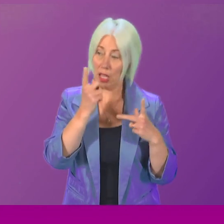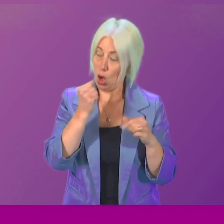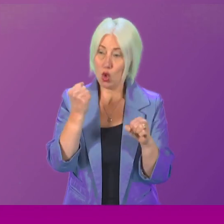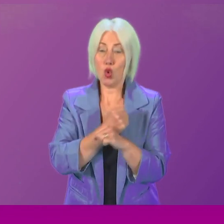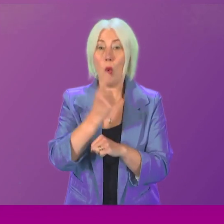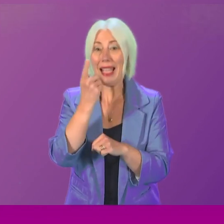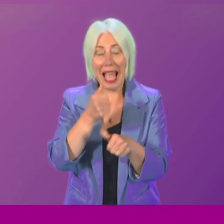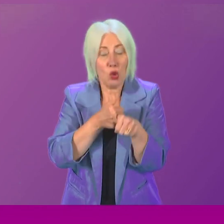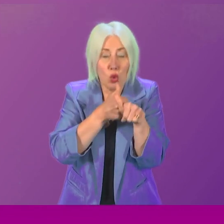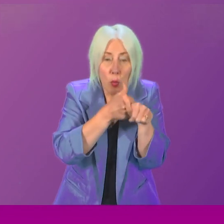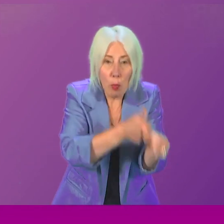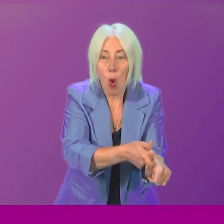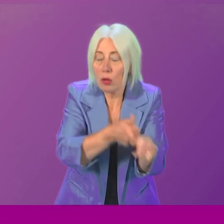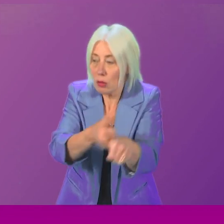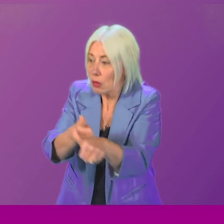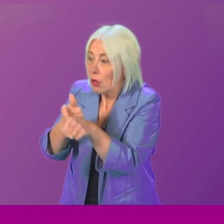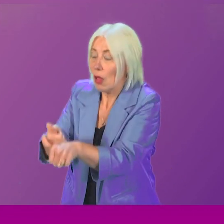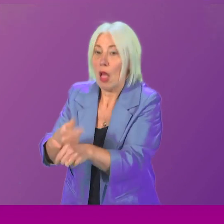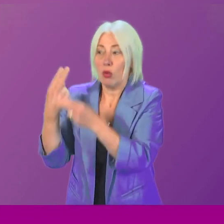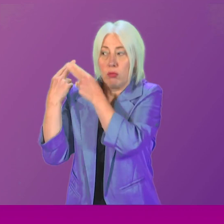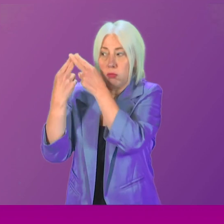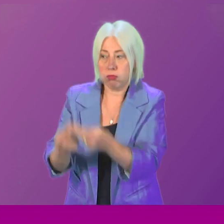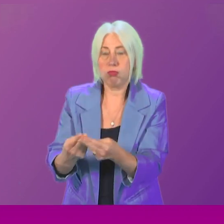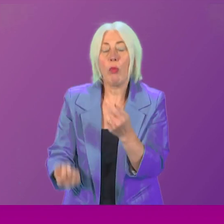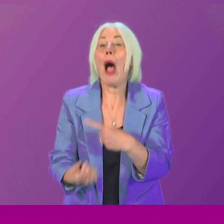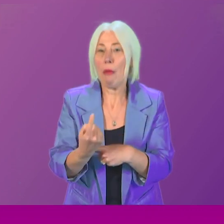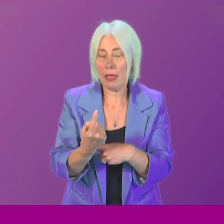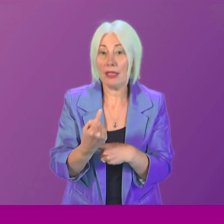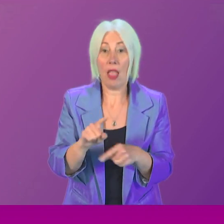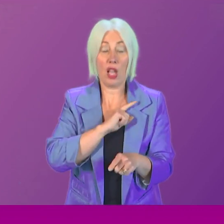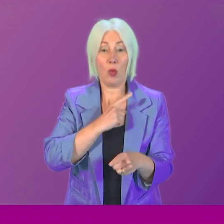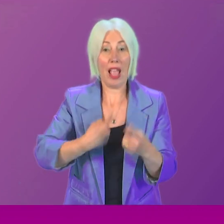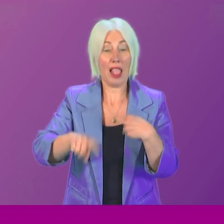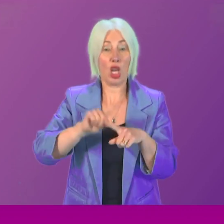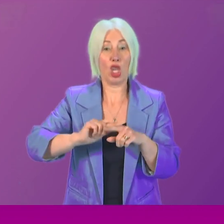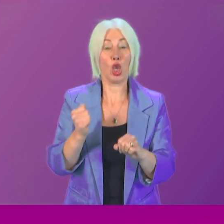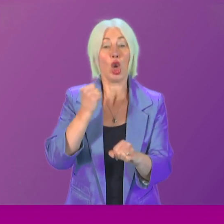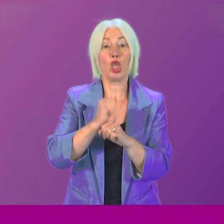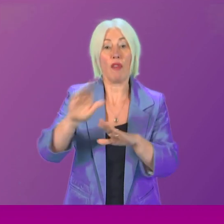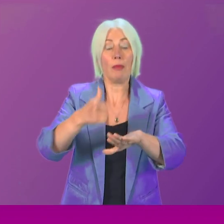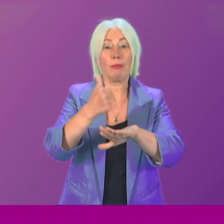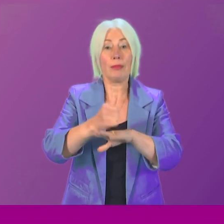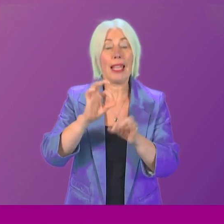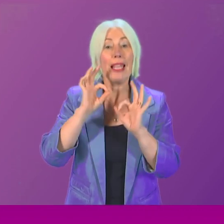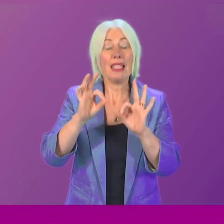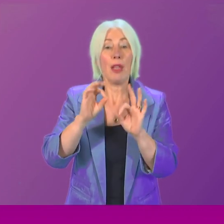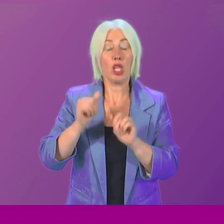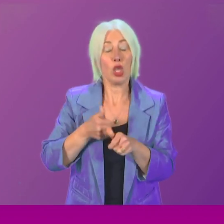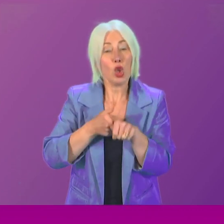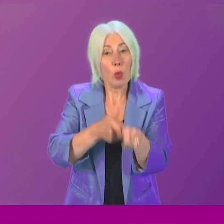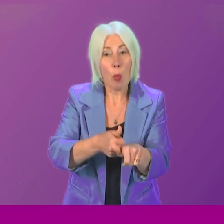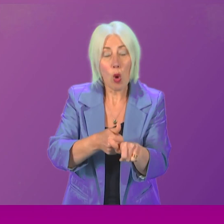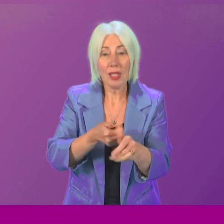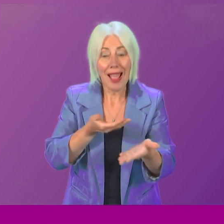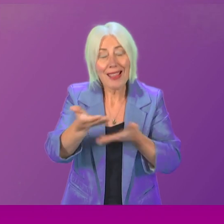support them in dealing with the legacy of what happened. That's why last year the Scottish Government established specialist support and counselling services